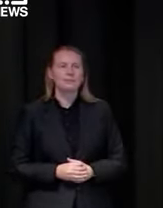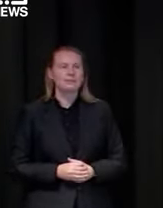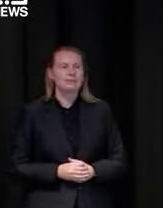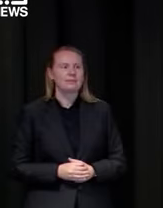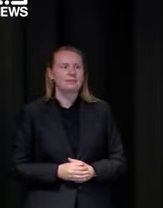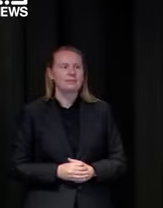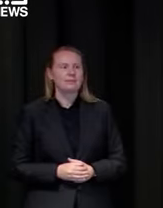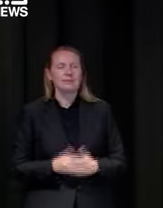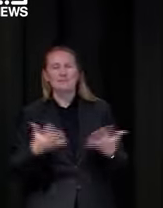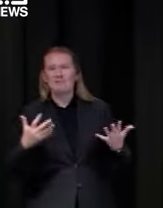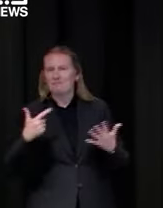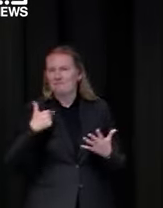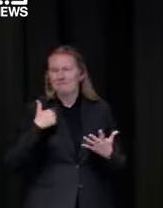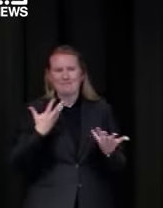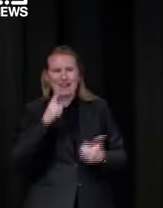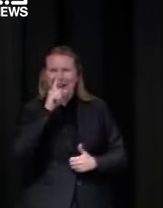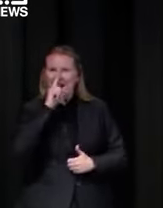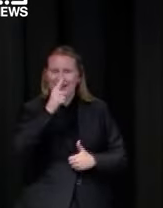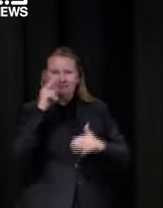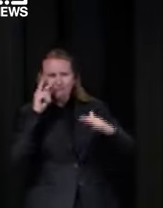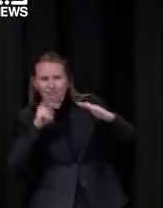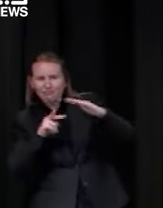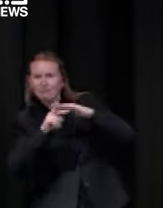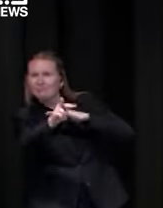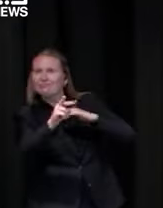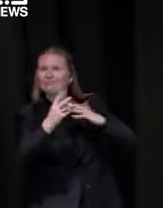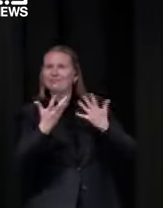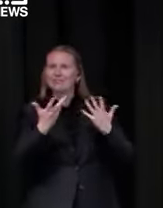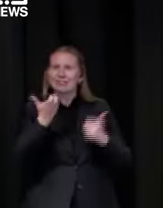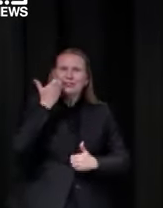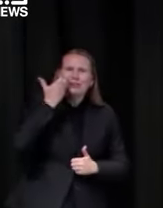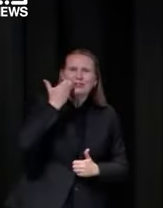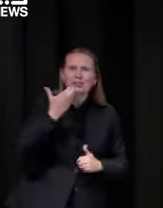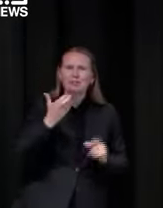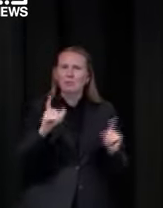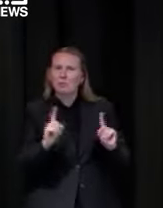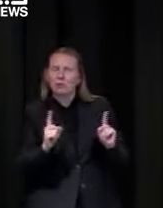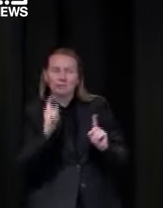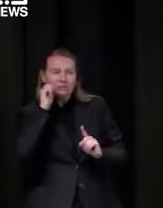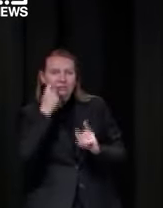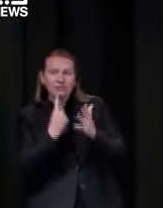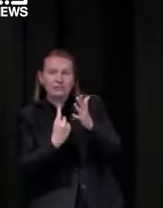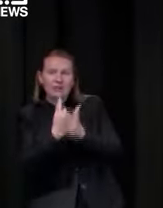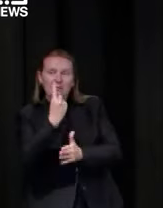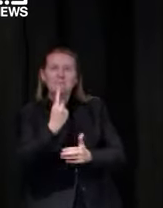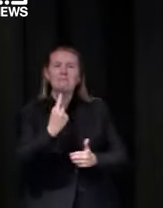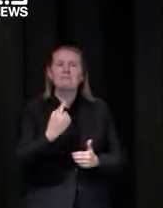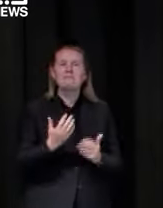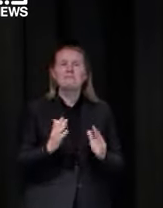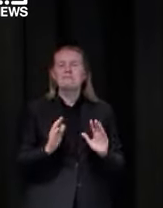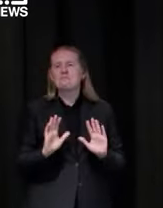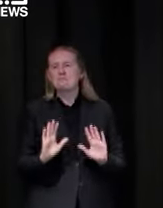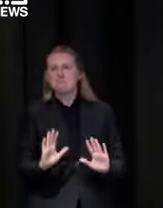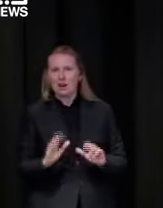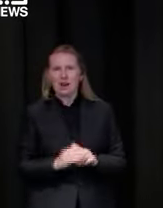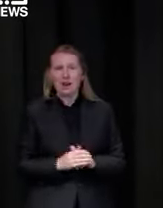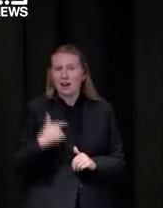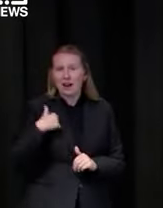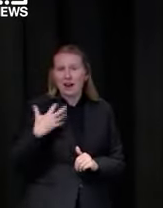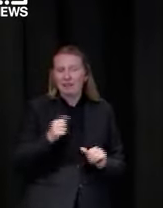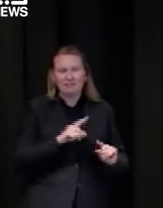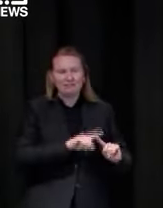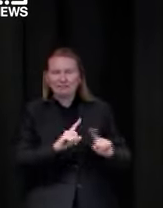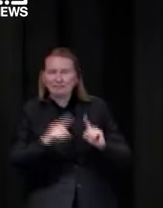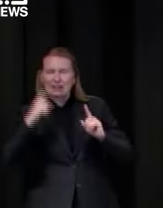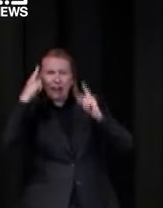speculate on that matter i'm we're still asking i don't think it's right for me to be running some commentary and i might have all sorts of different views on those matters